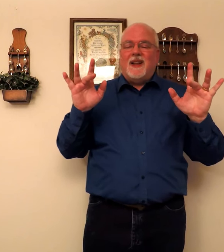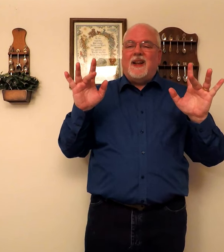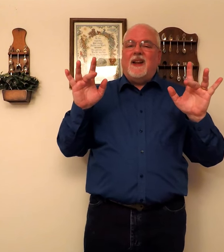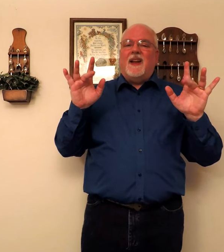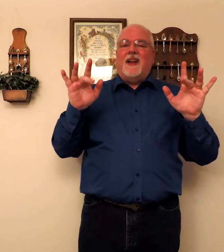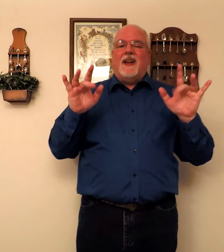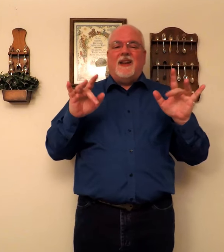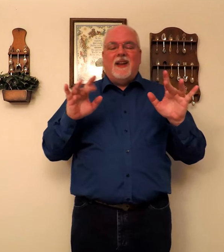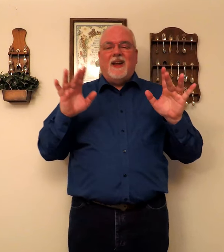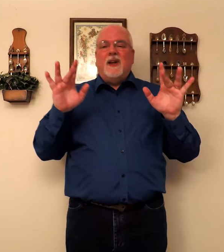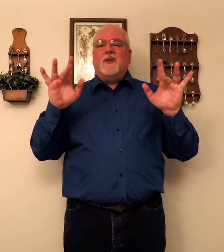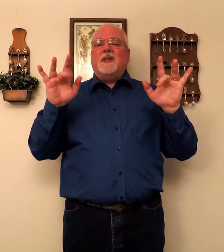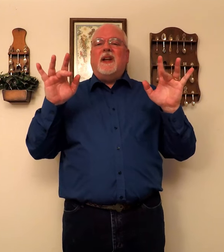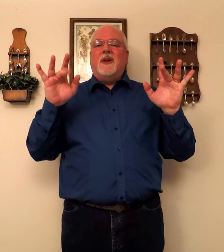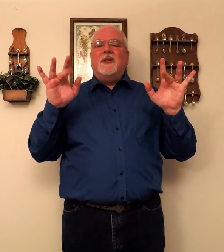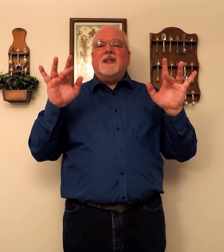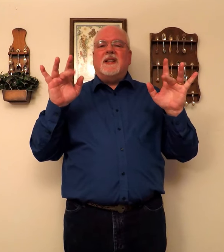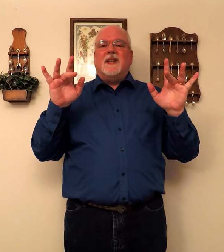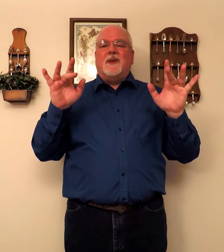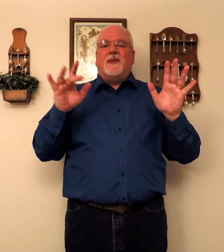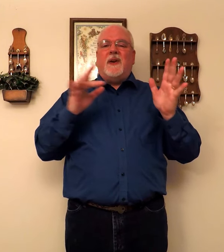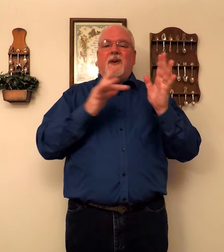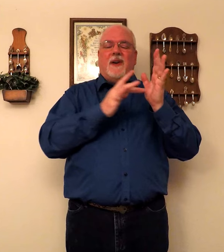interesting. uses the center finger.